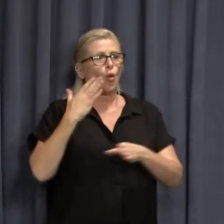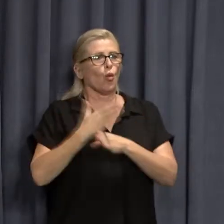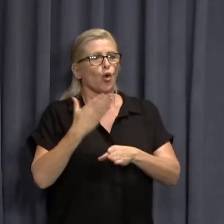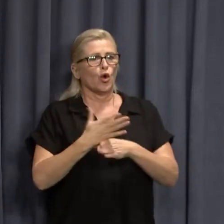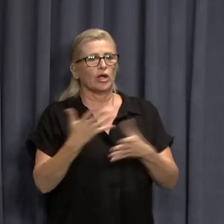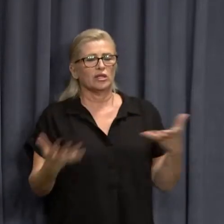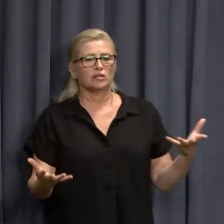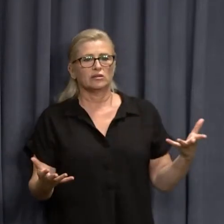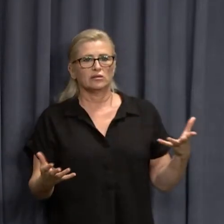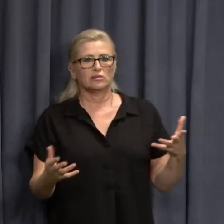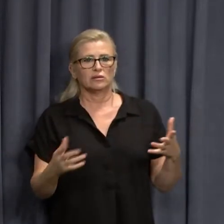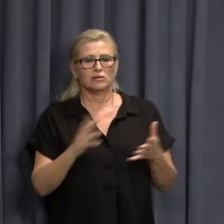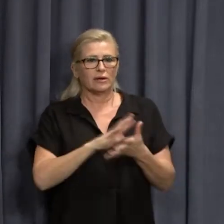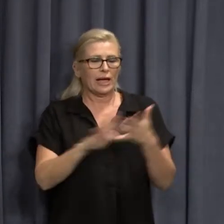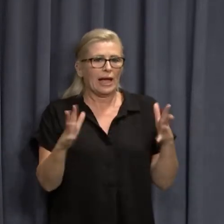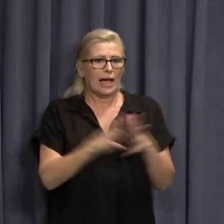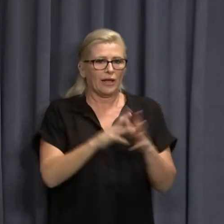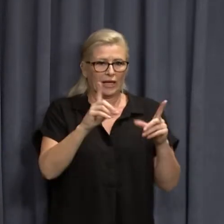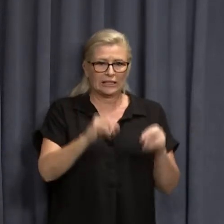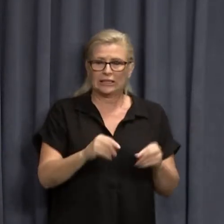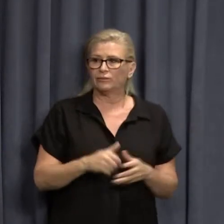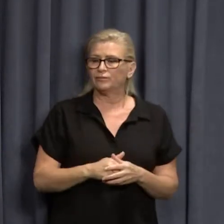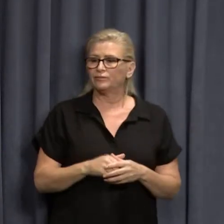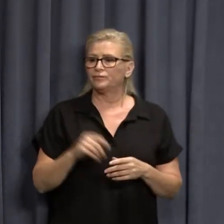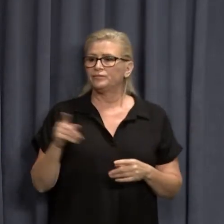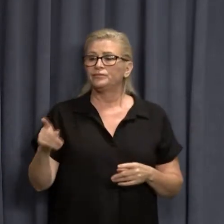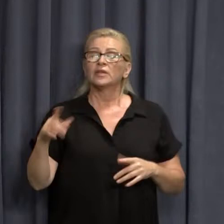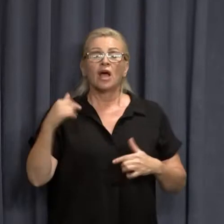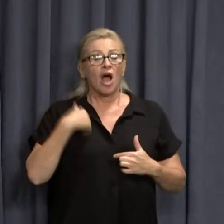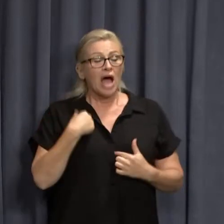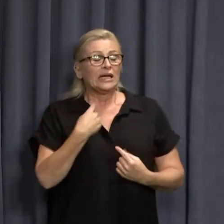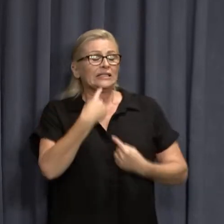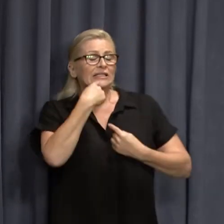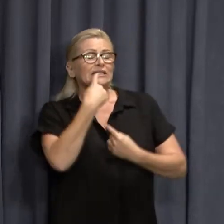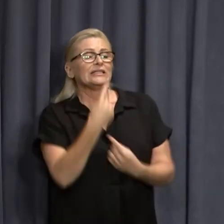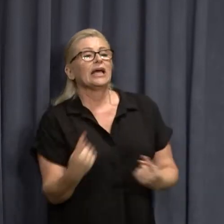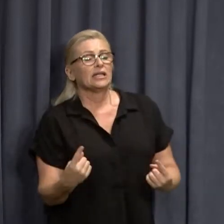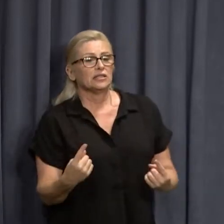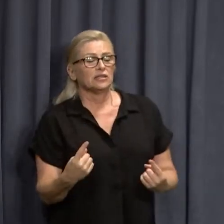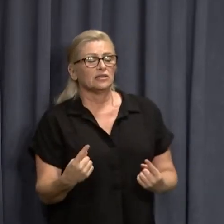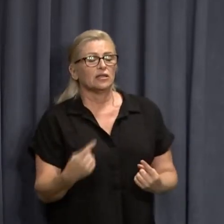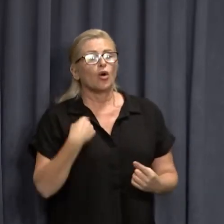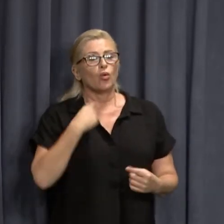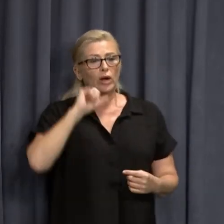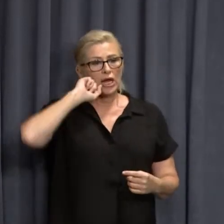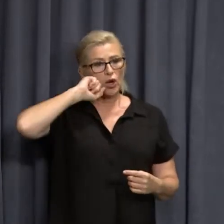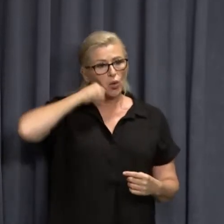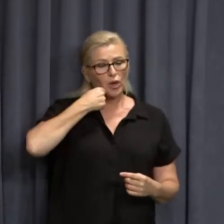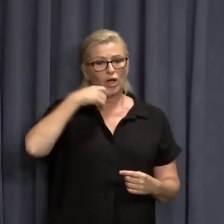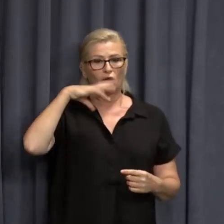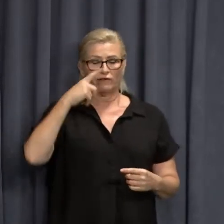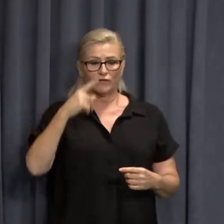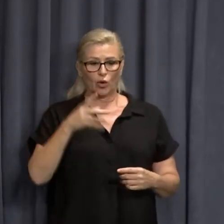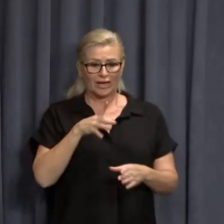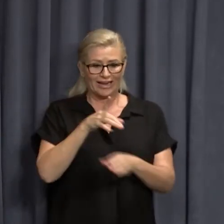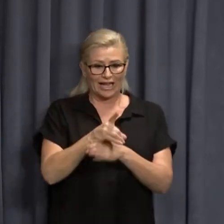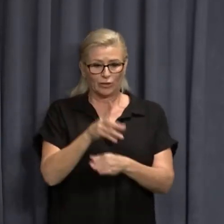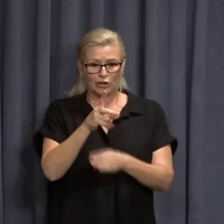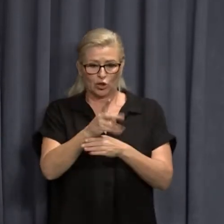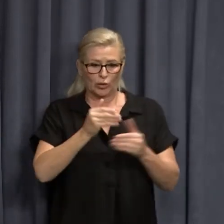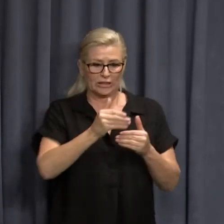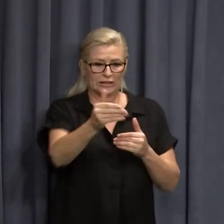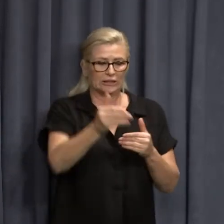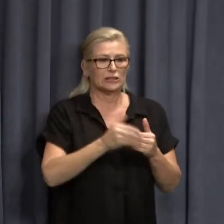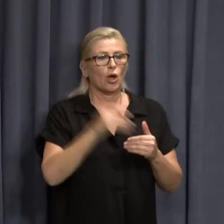as they've played out in the news? As I said, we will, over the course of the coming week or so, work out